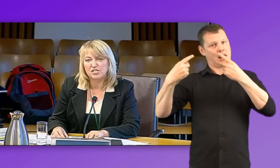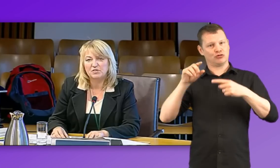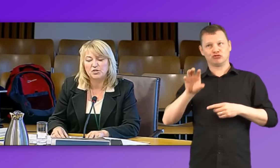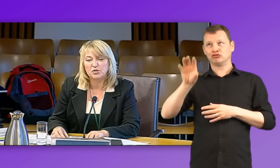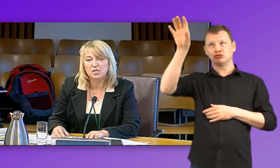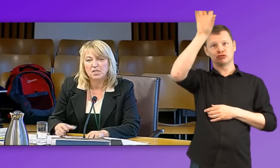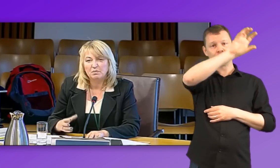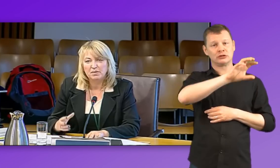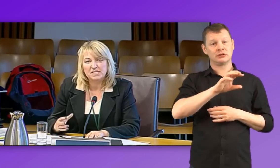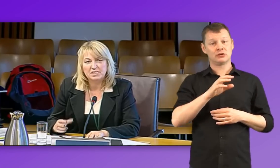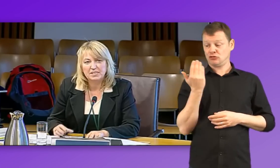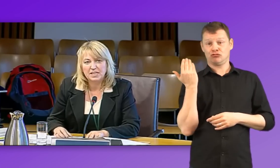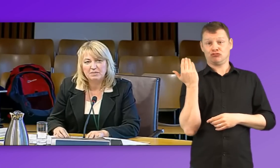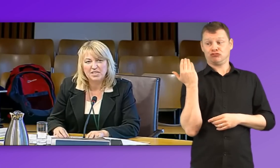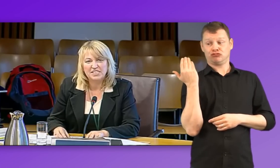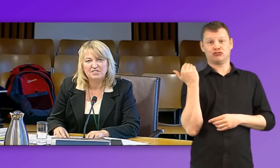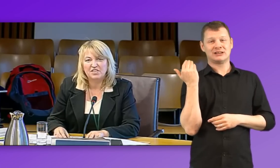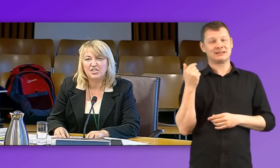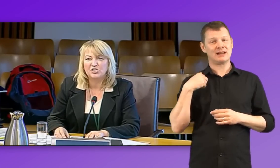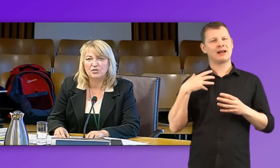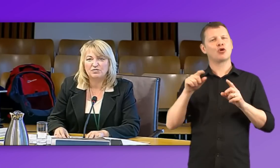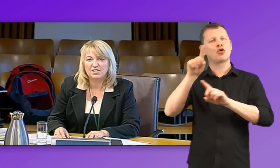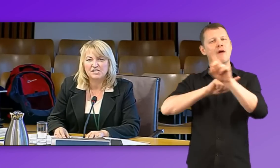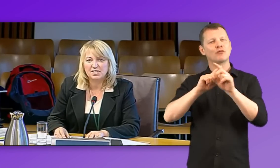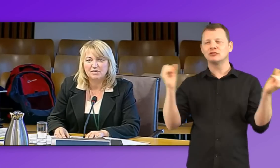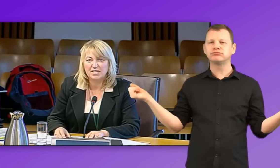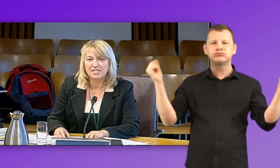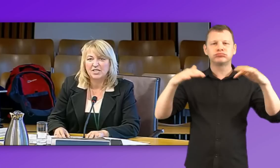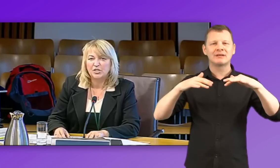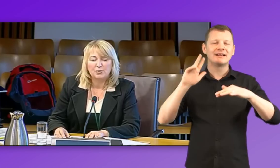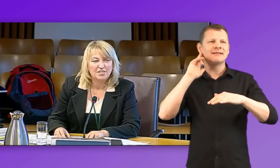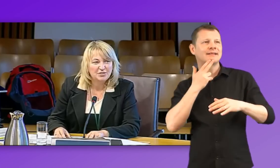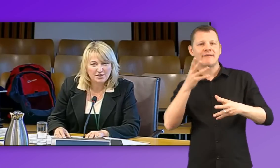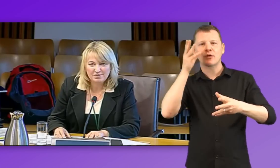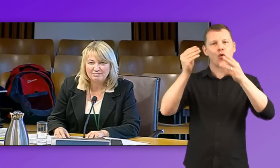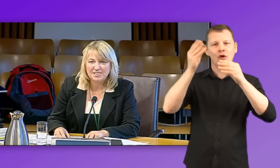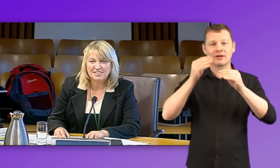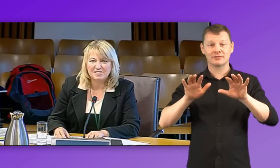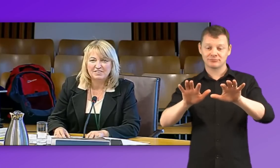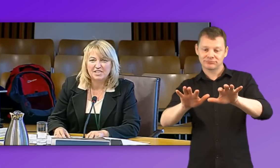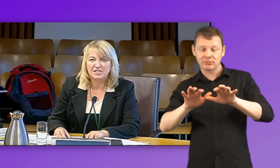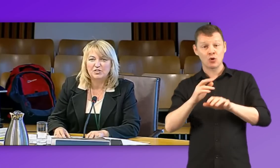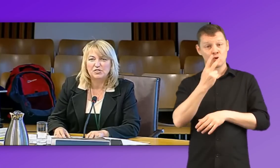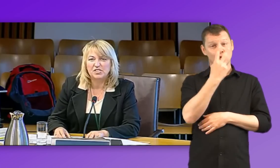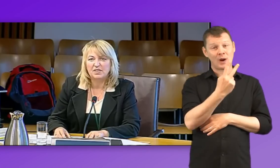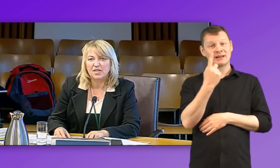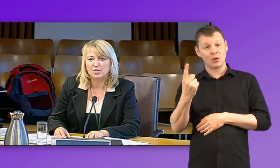just now, too. We recently had a deaf learners conference, and we had 21 BSL users at that